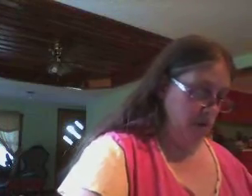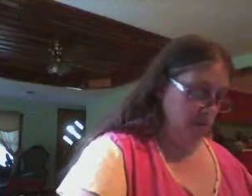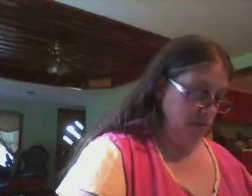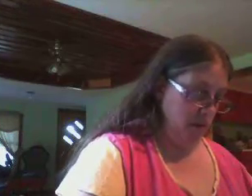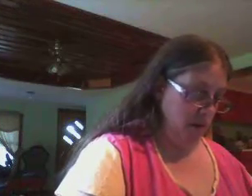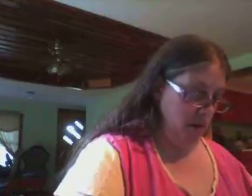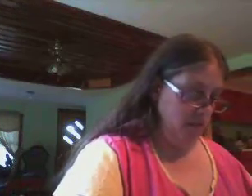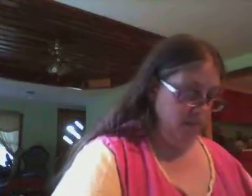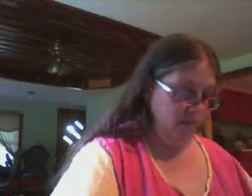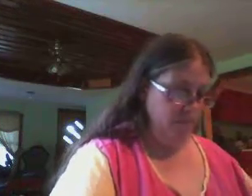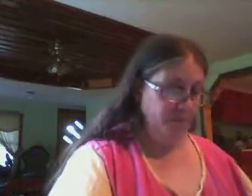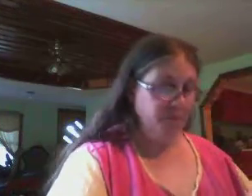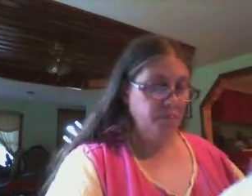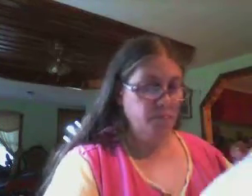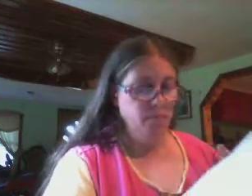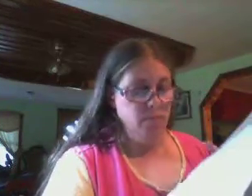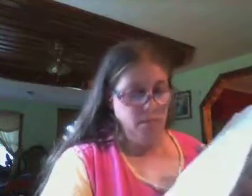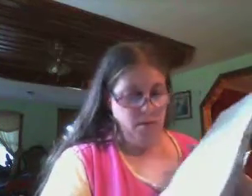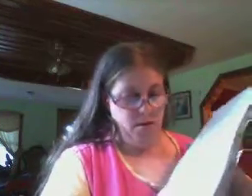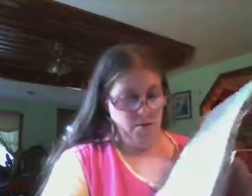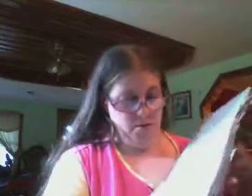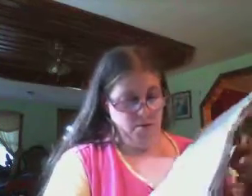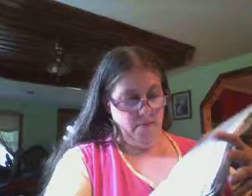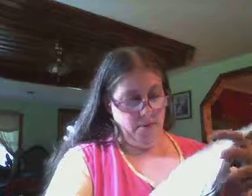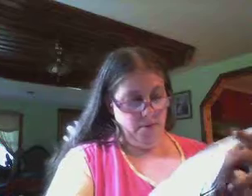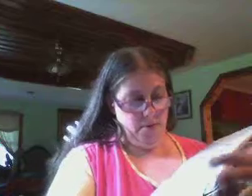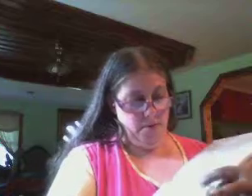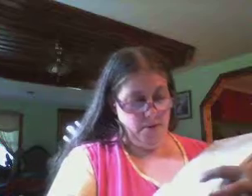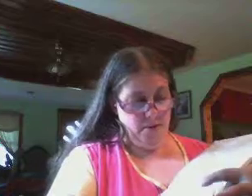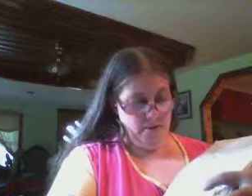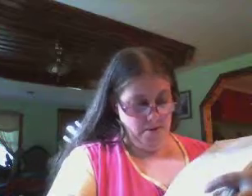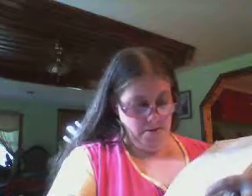That I've got. Now, let see if I can do this.